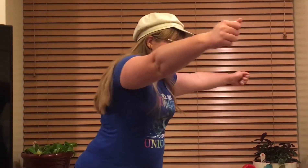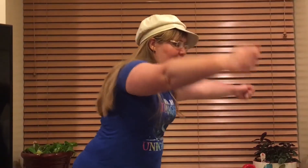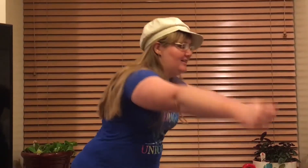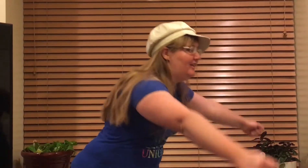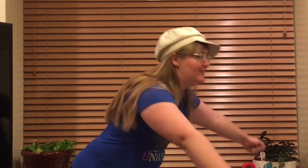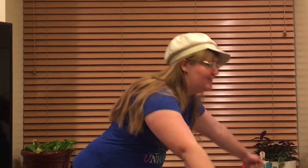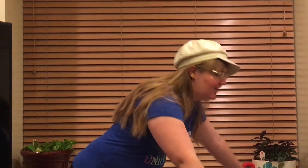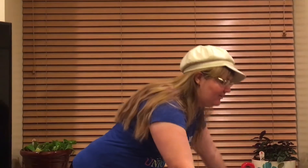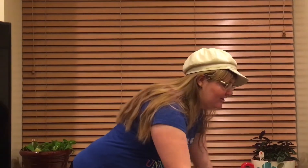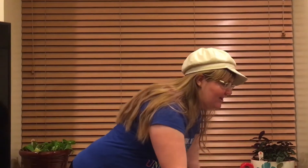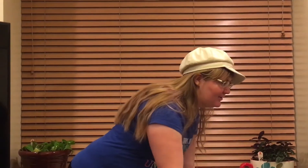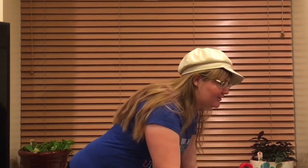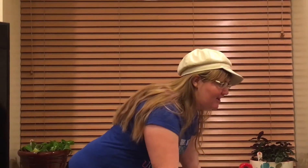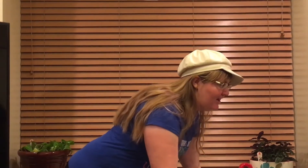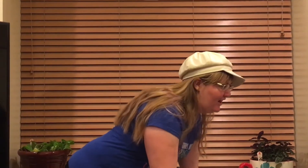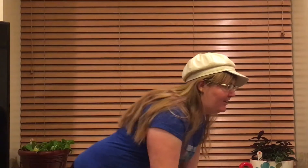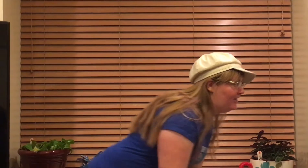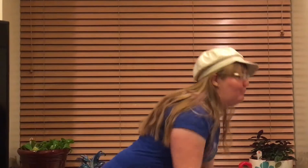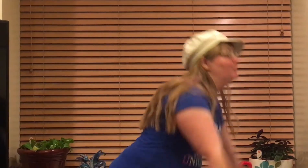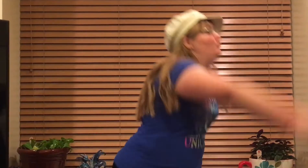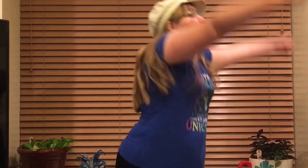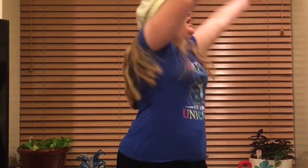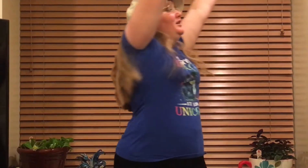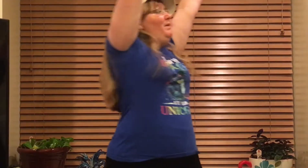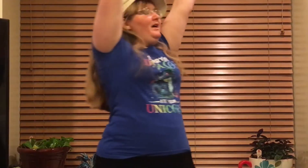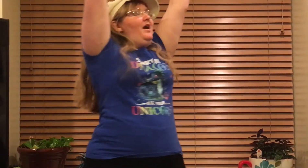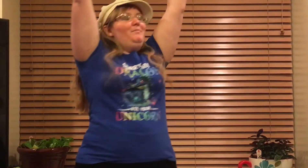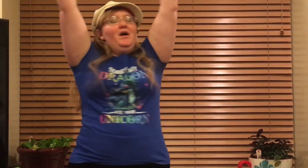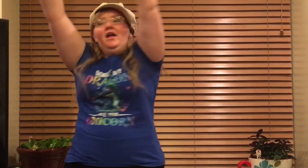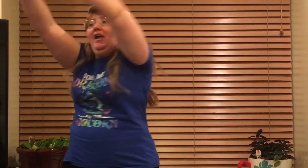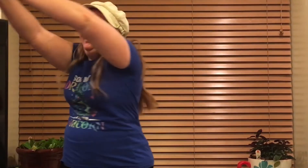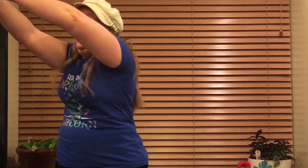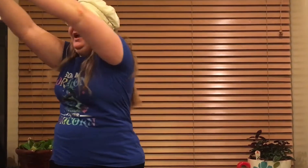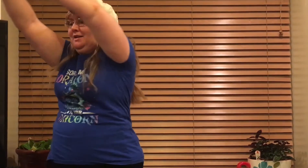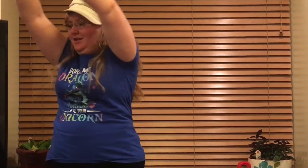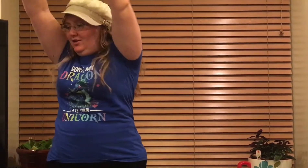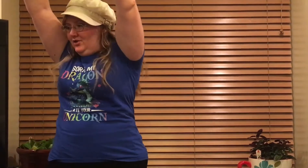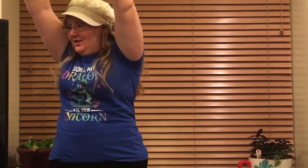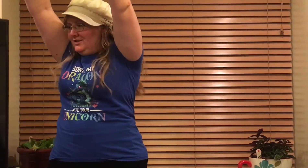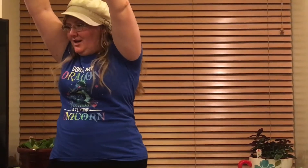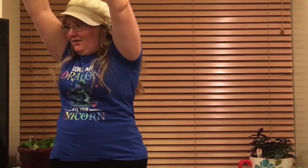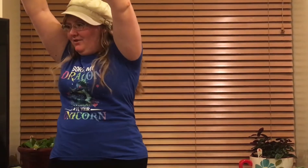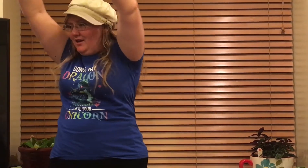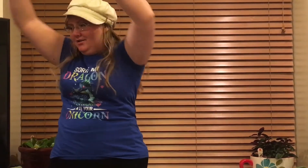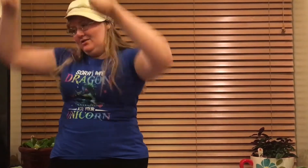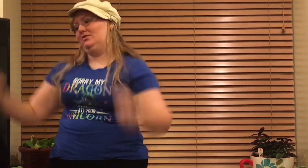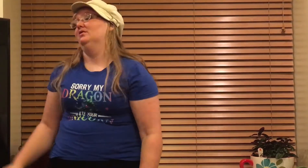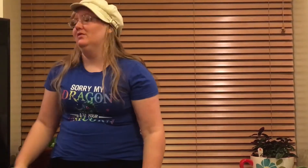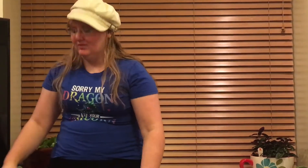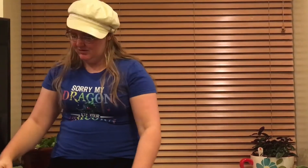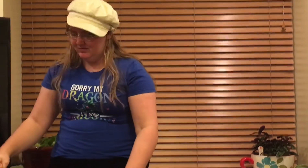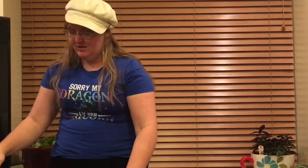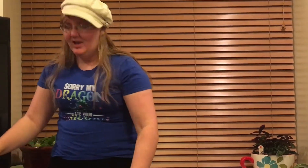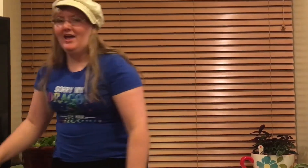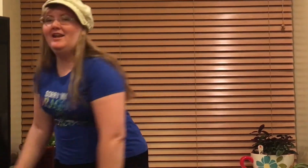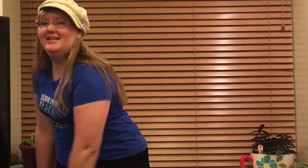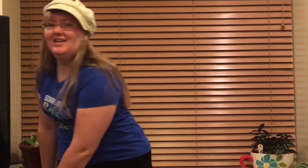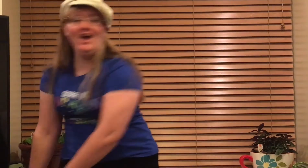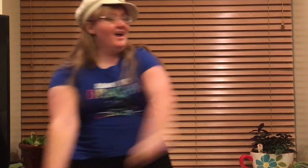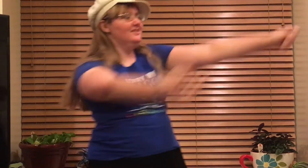let it settle in the dust. And then he brought it back up. And he looked inside of the net. And he cast